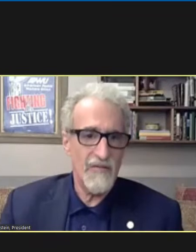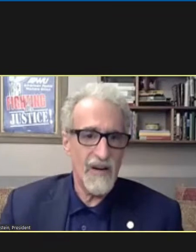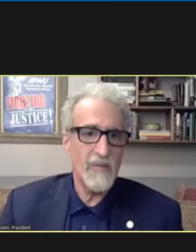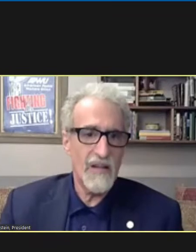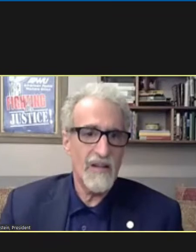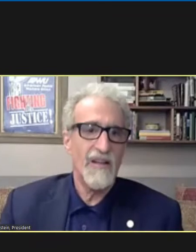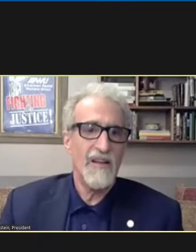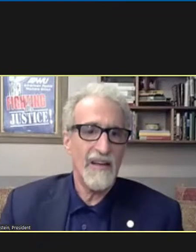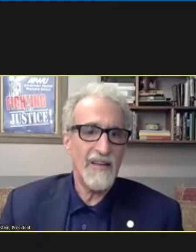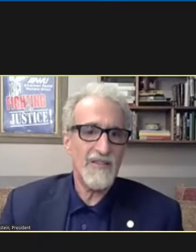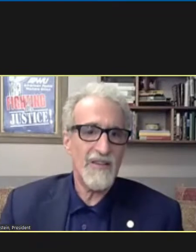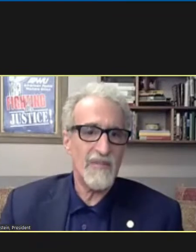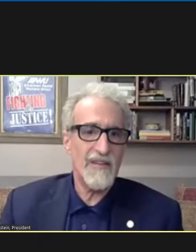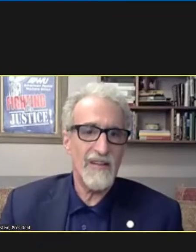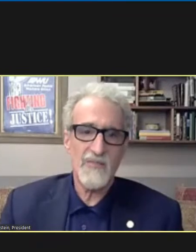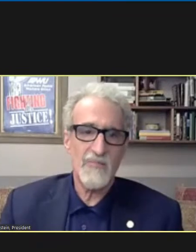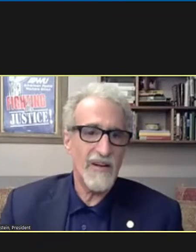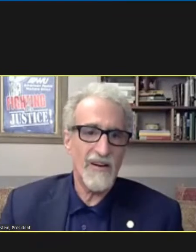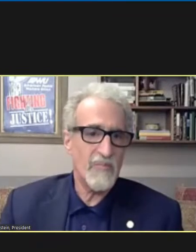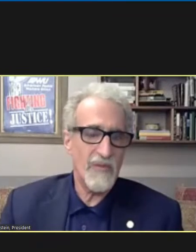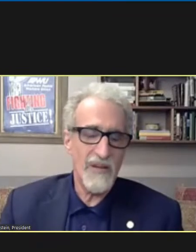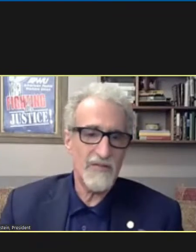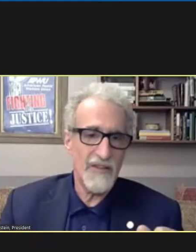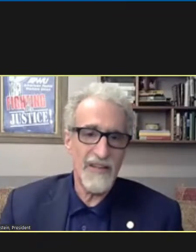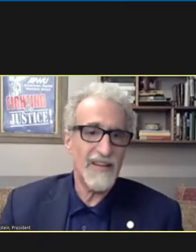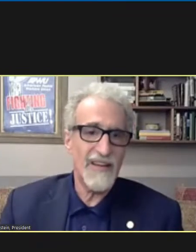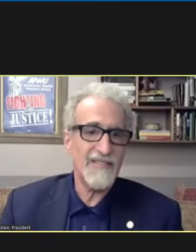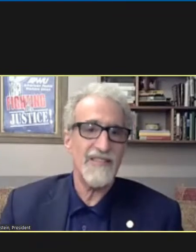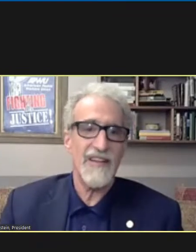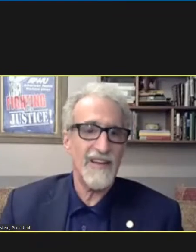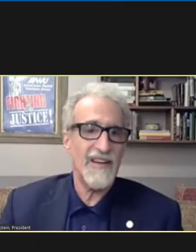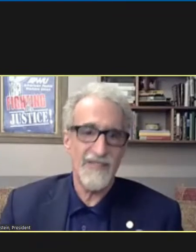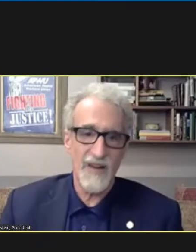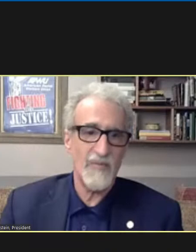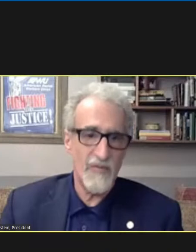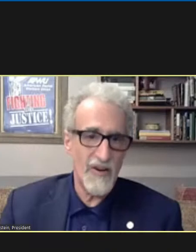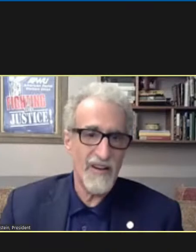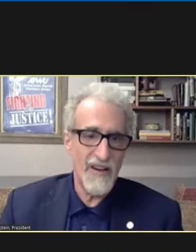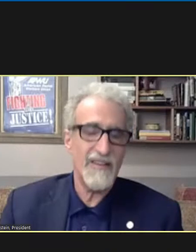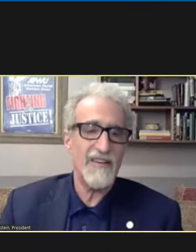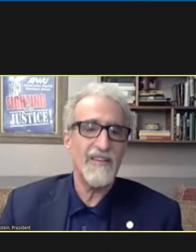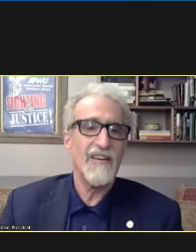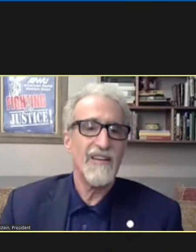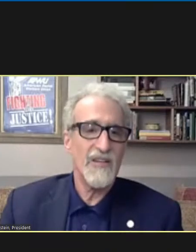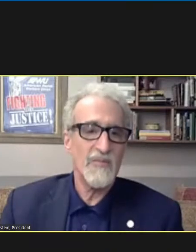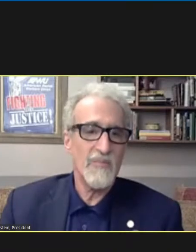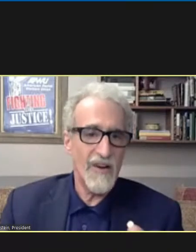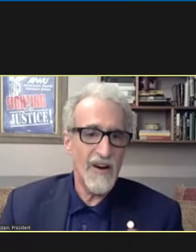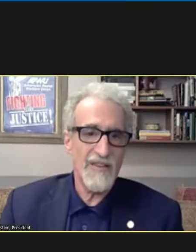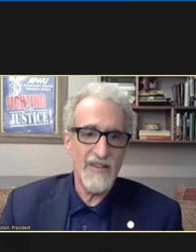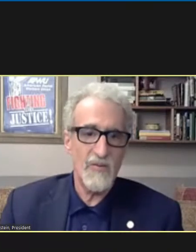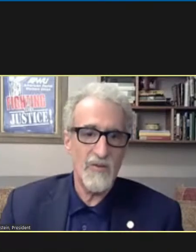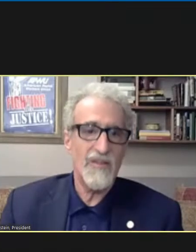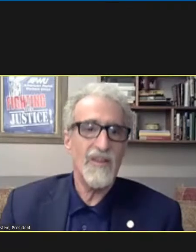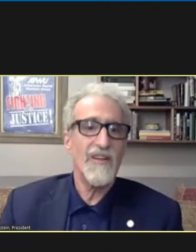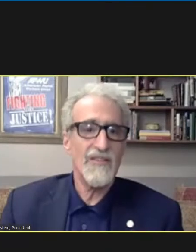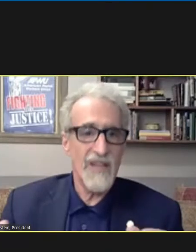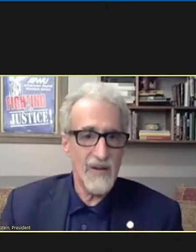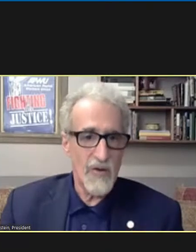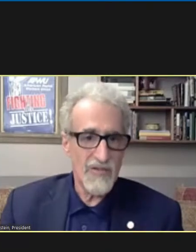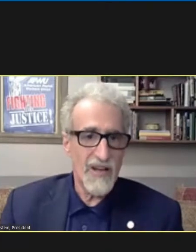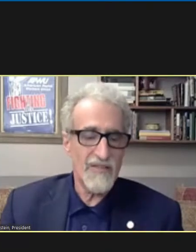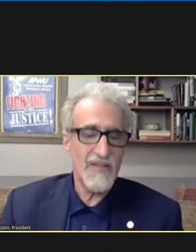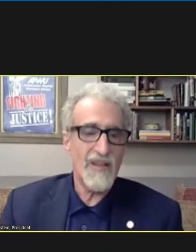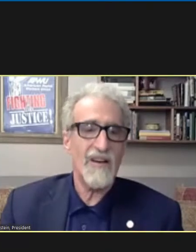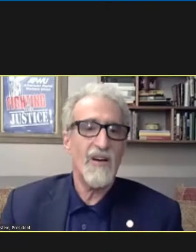hostile work environment and that's something that's been on our plates for decades and decades long before i got here it's been hard to deal with